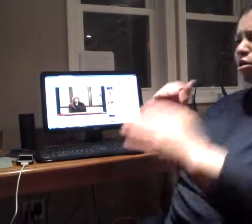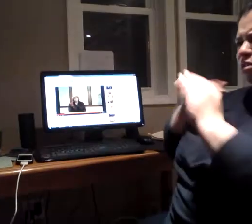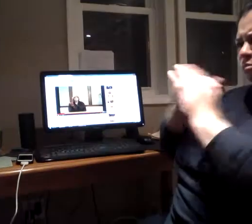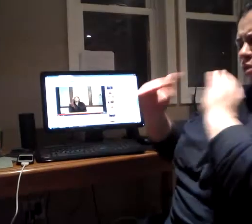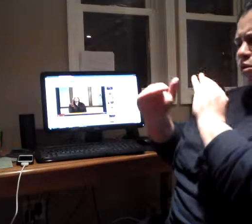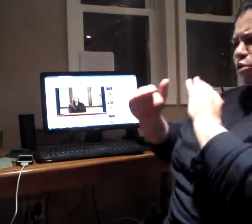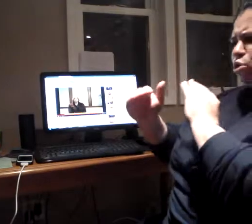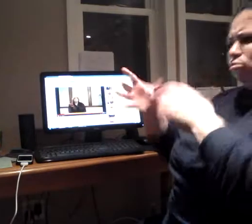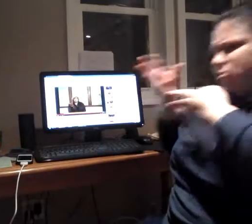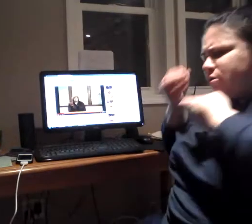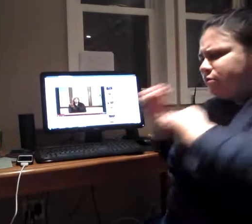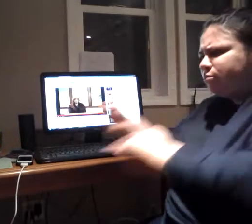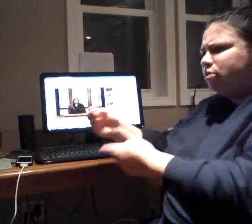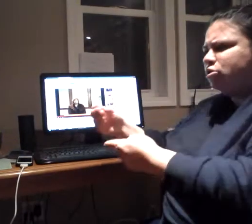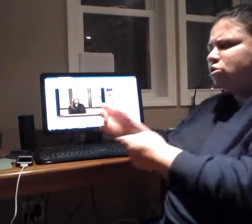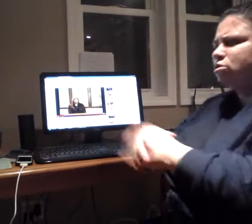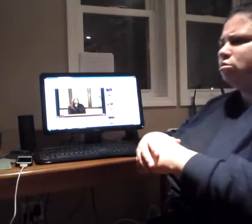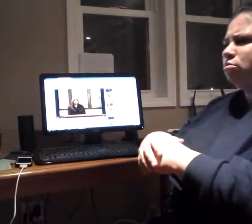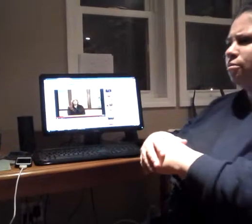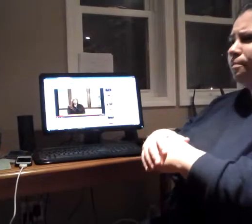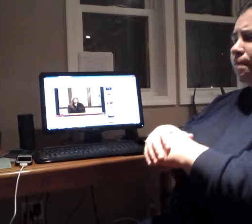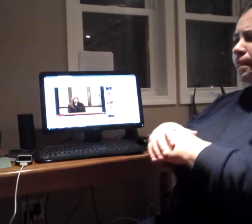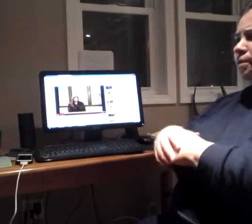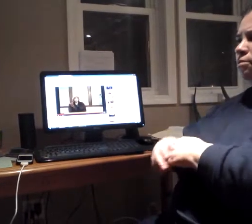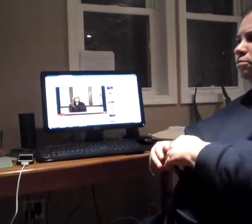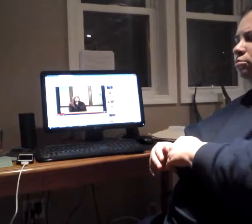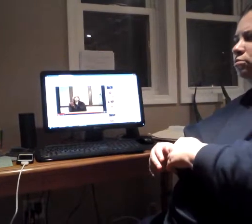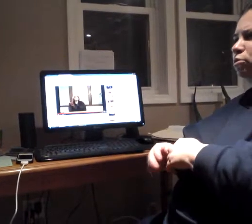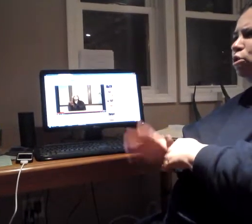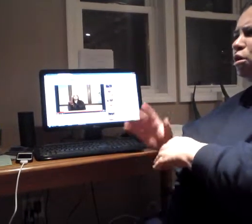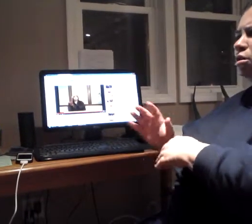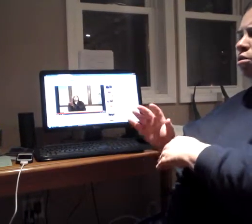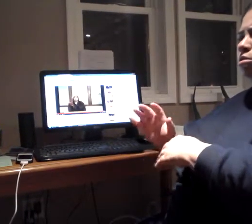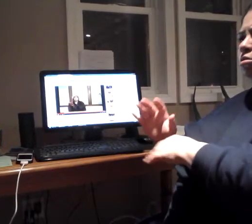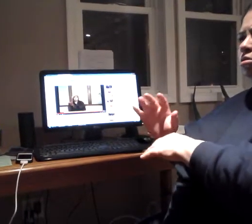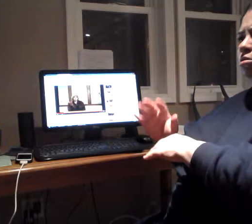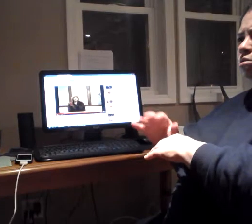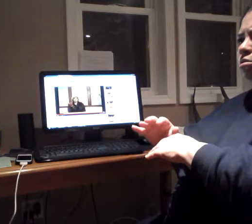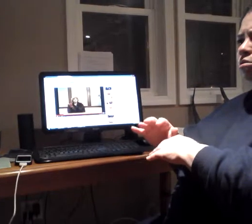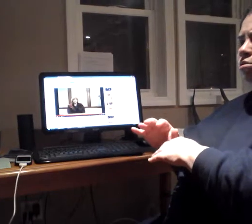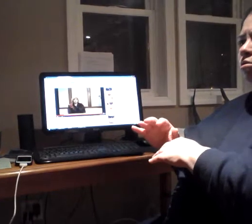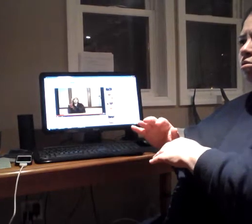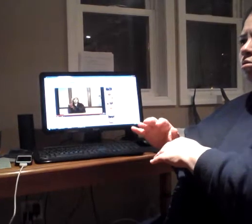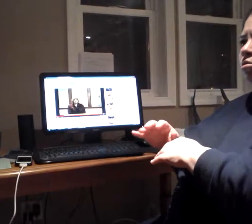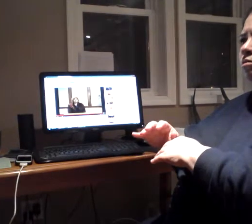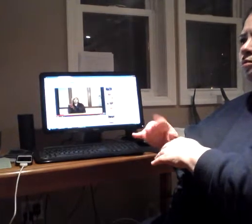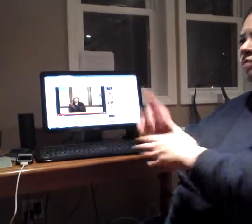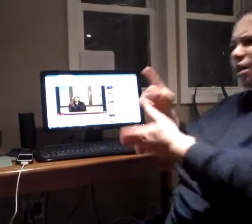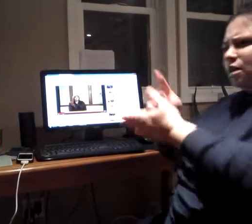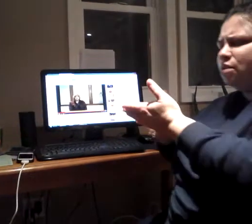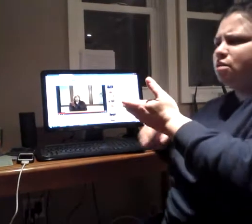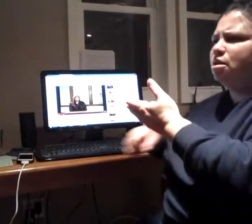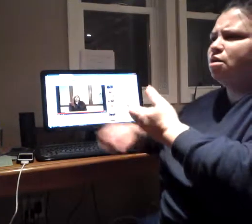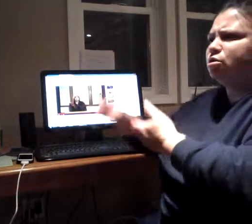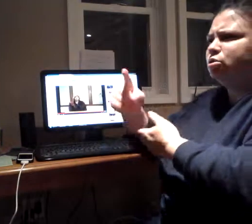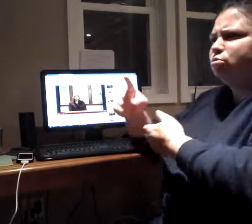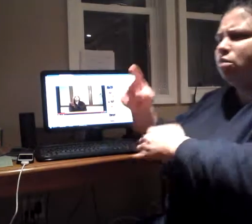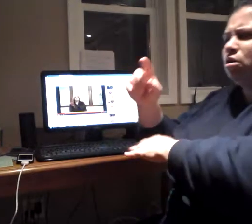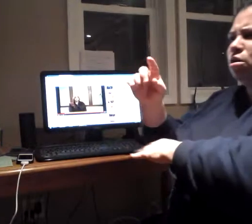it sounds like if we could we try to set something up for maybe late next week in the afternoon kind of 4 o'clock or so